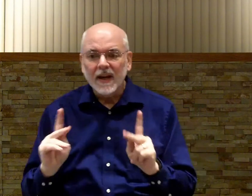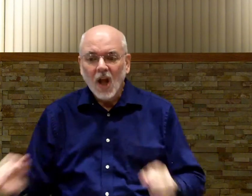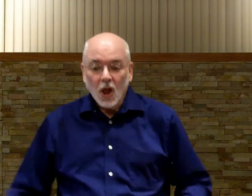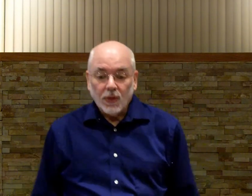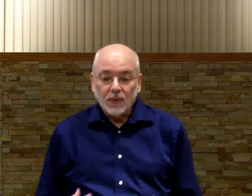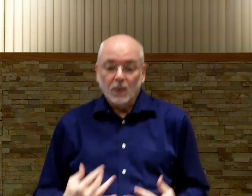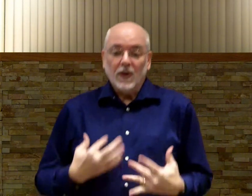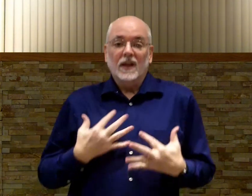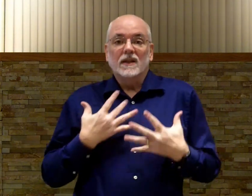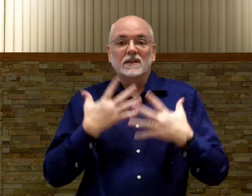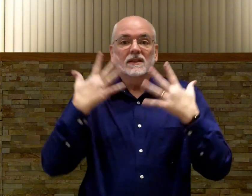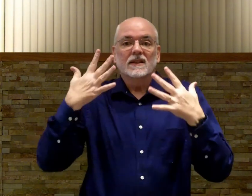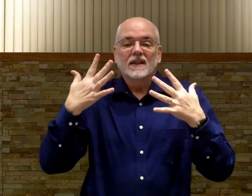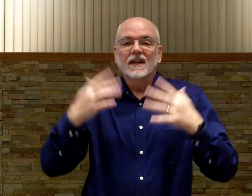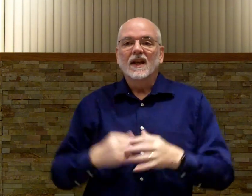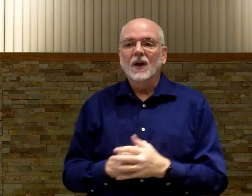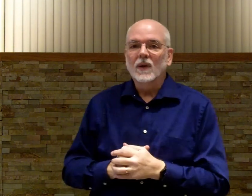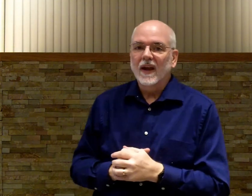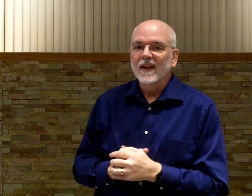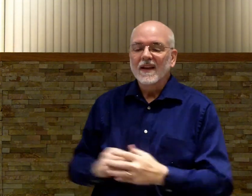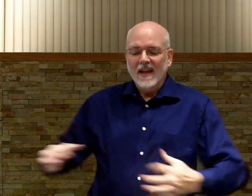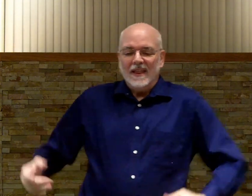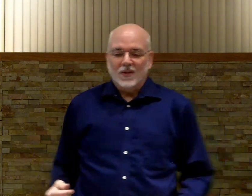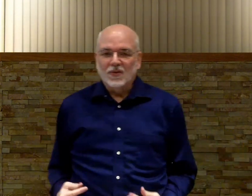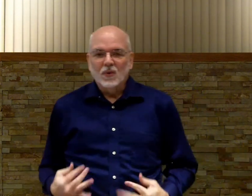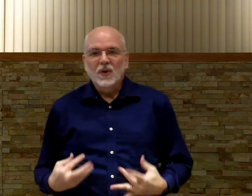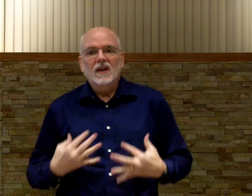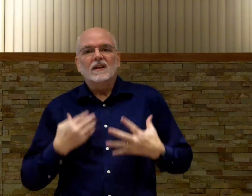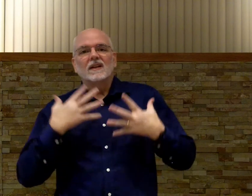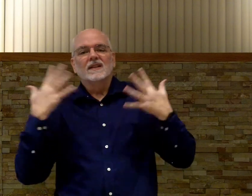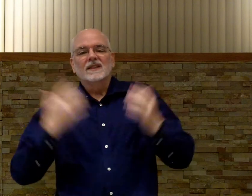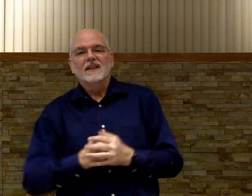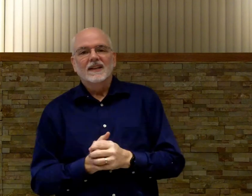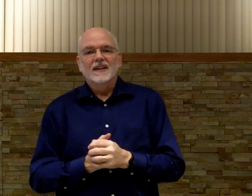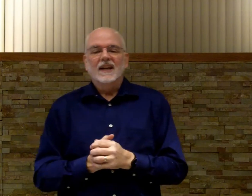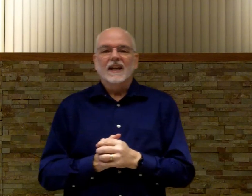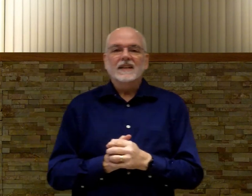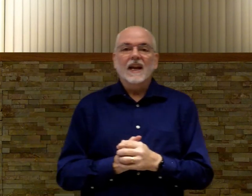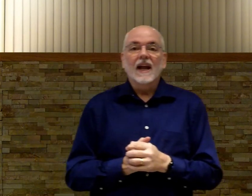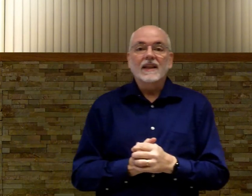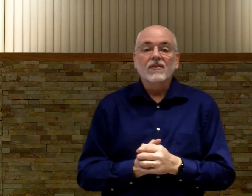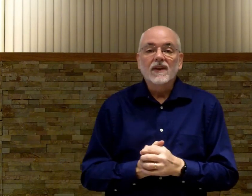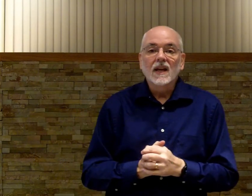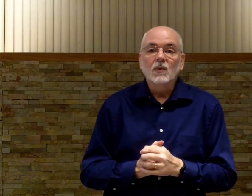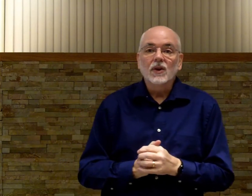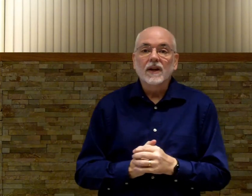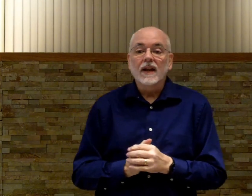Nobody thrills. Okay? Thrills. It's kind of like that feeling when you get